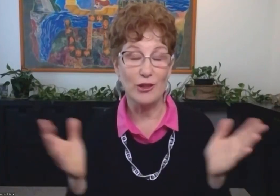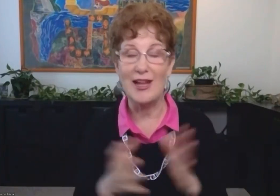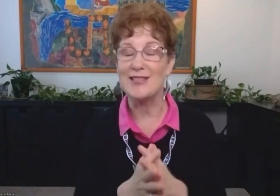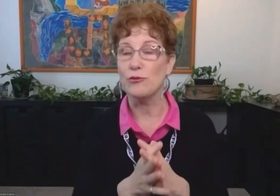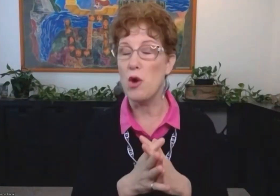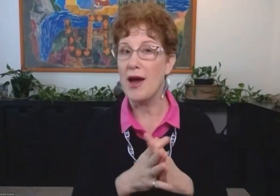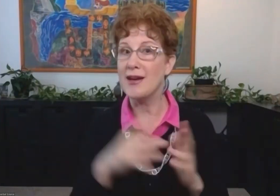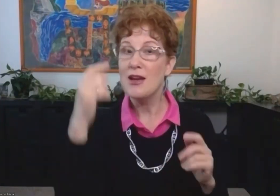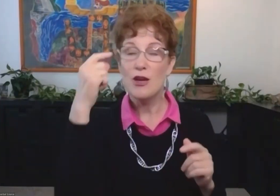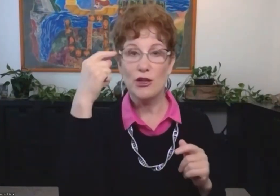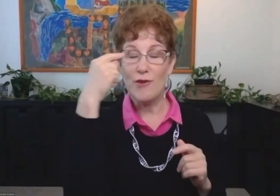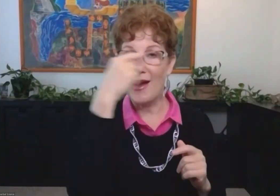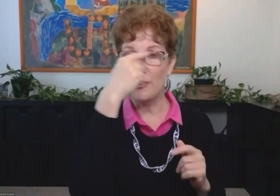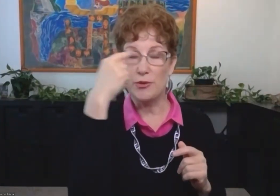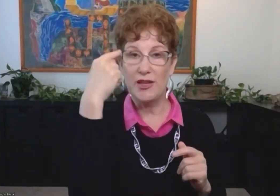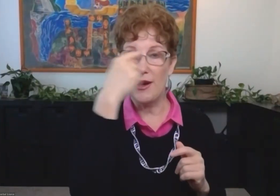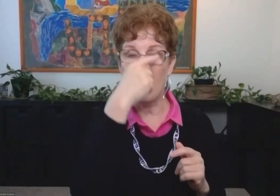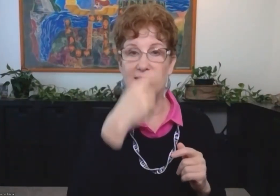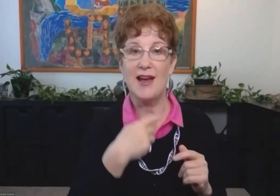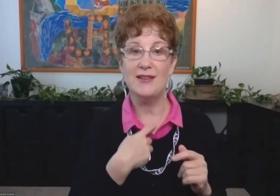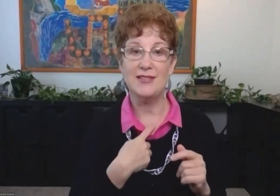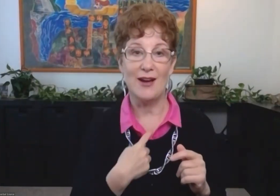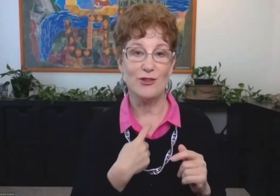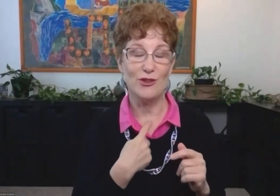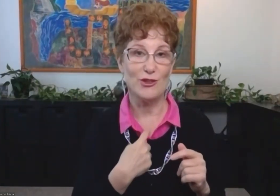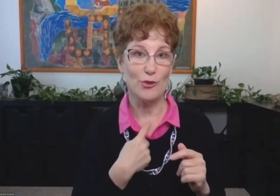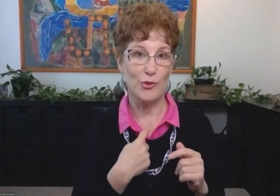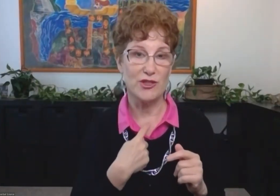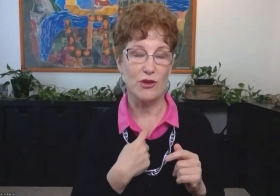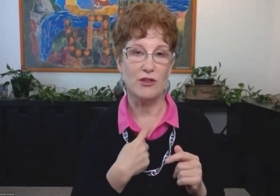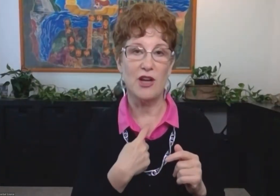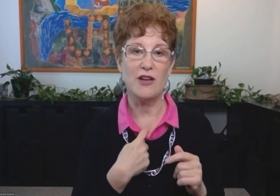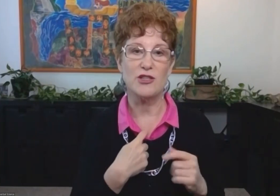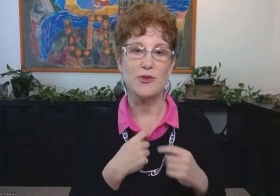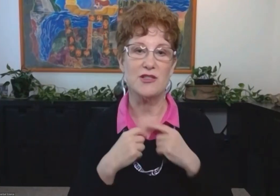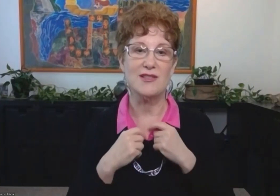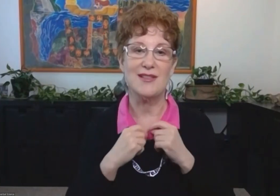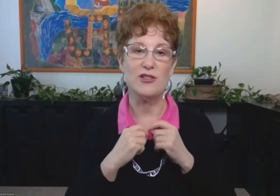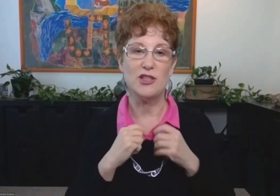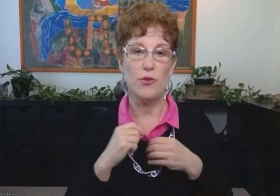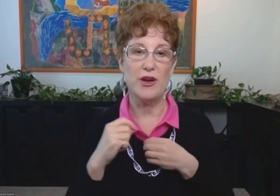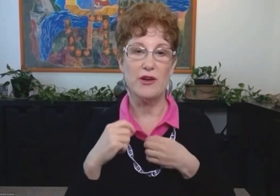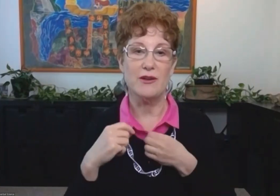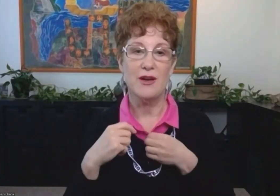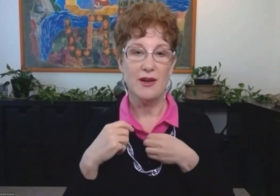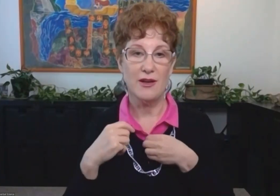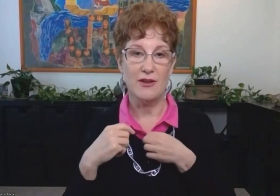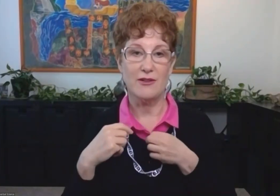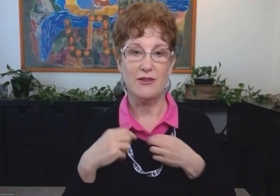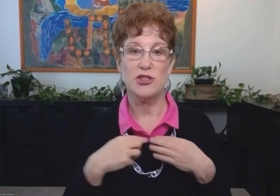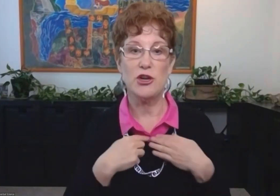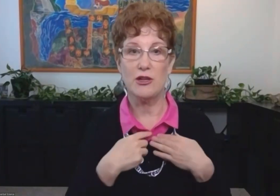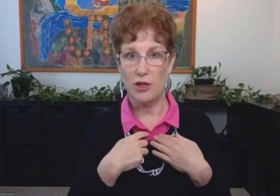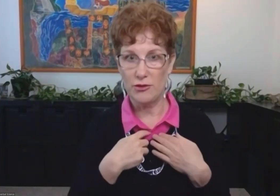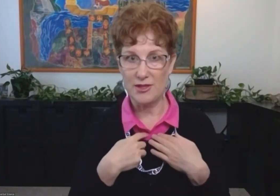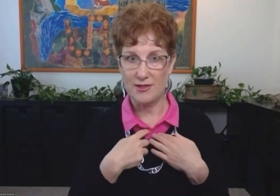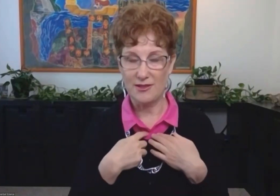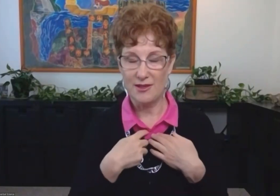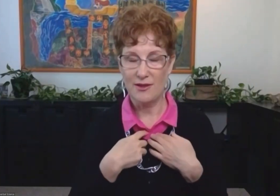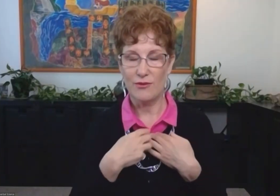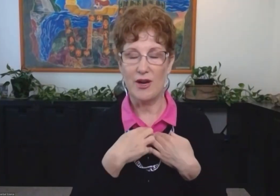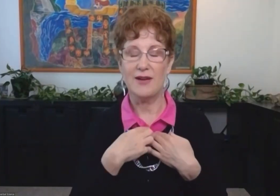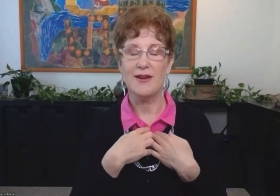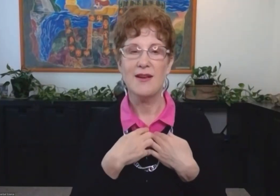the kids are out, you're having a glass of wine. You track between the eyes and down to the suprasternal notch, which is essentially where your shirt